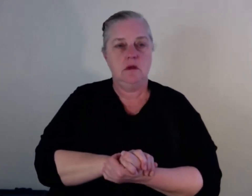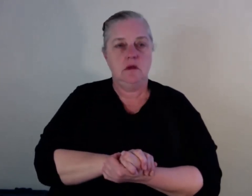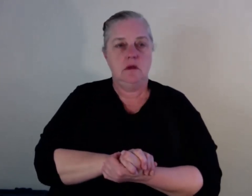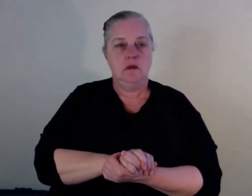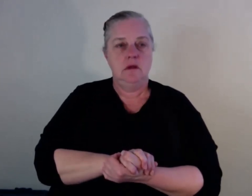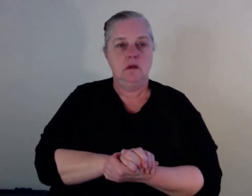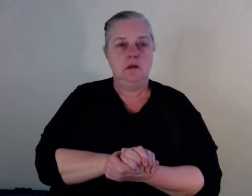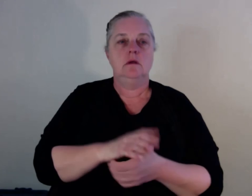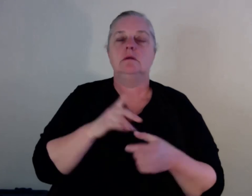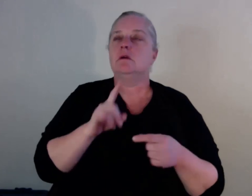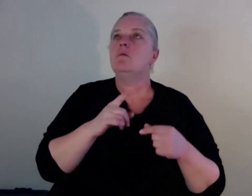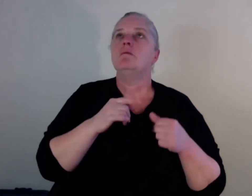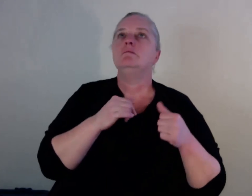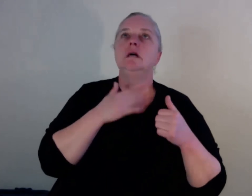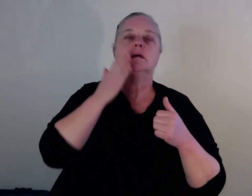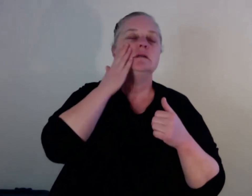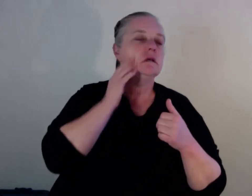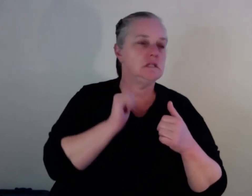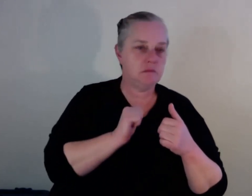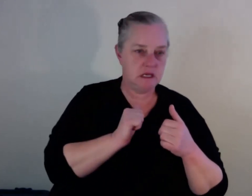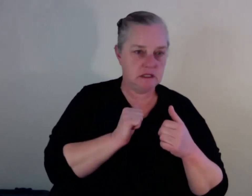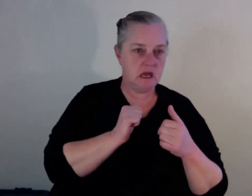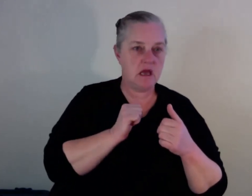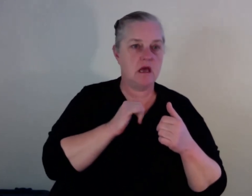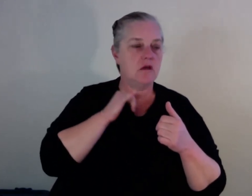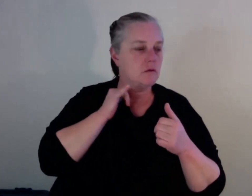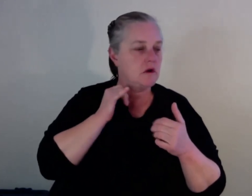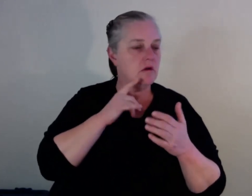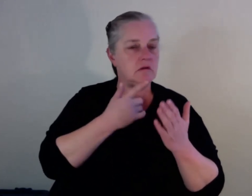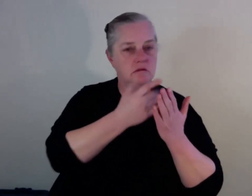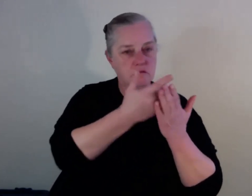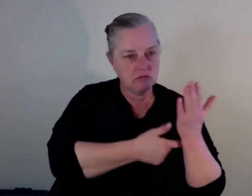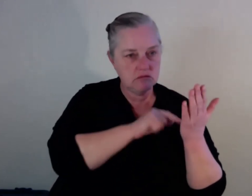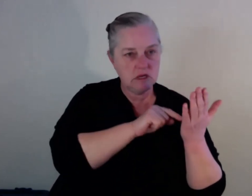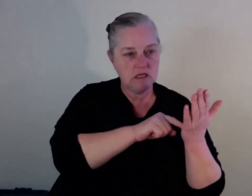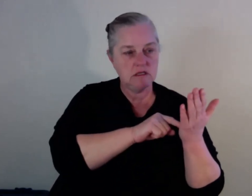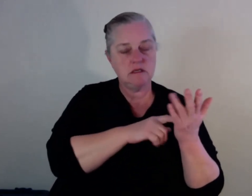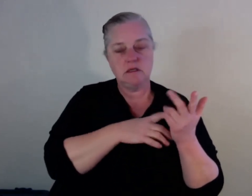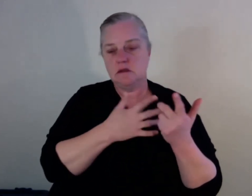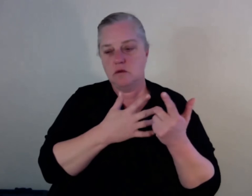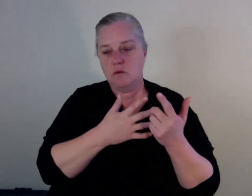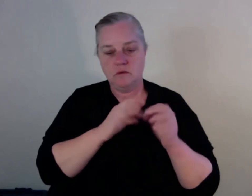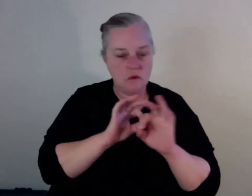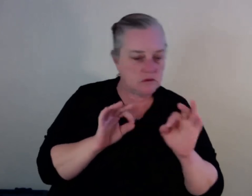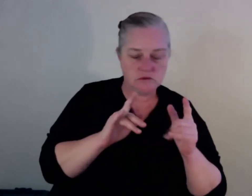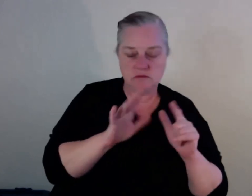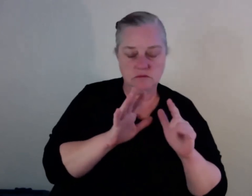or telephone for the inmates. No, if the inmates need help, they're going to get out, they should be helped two months